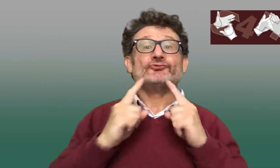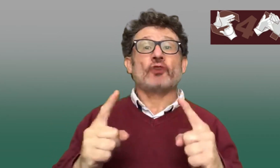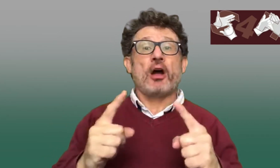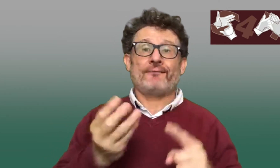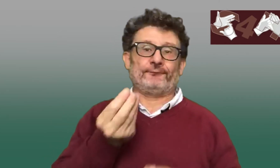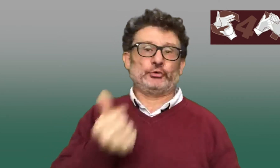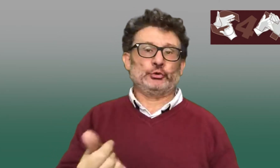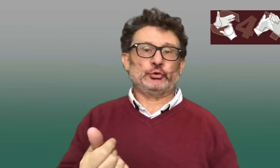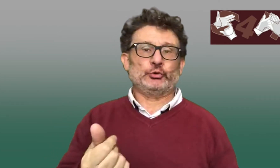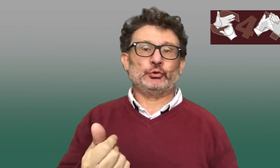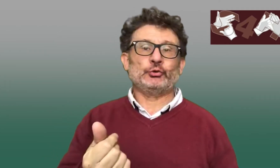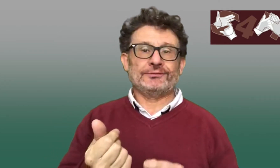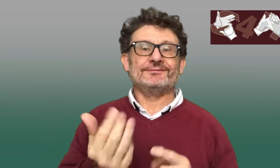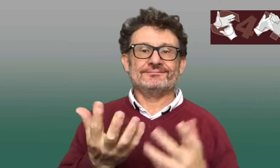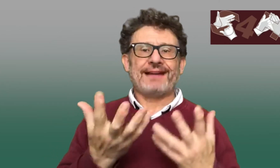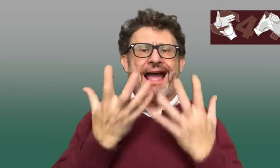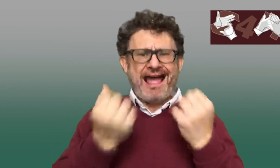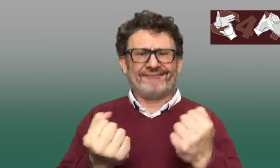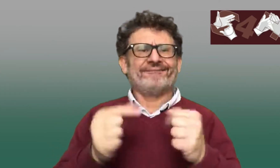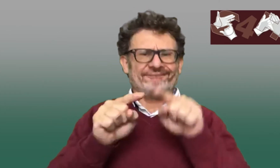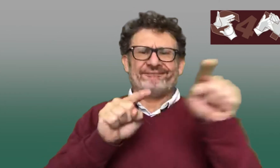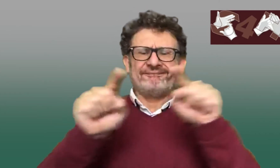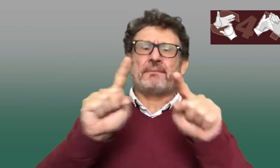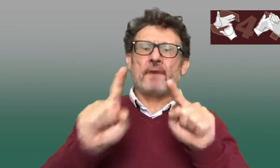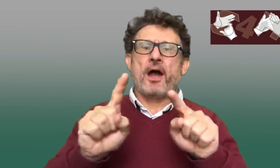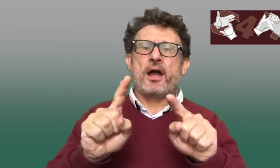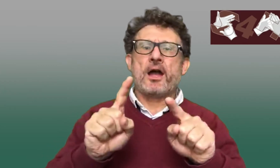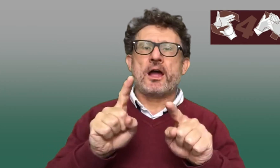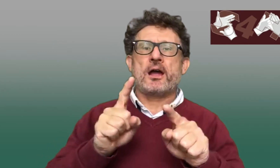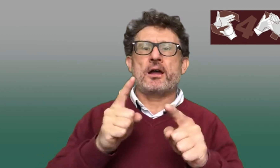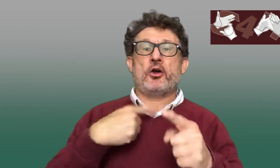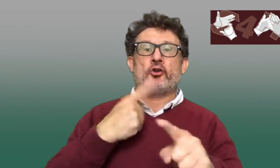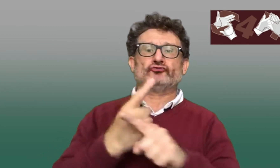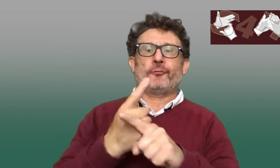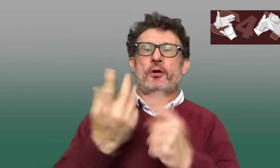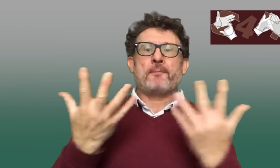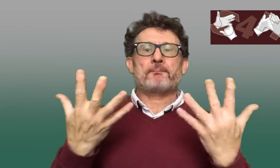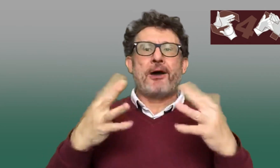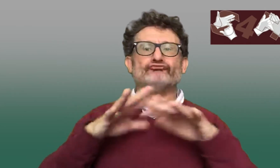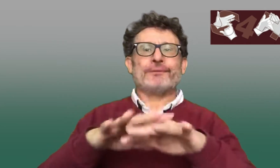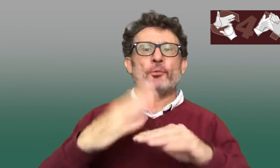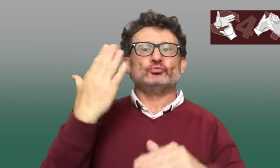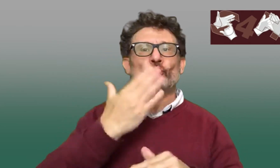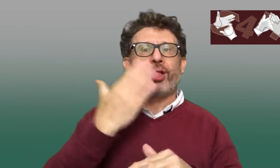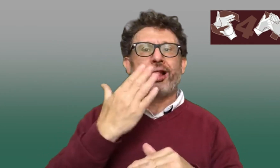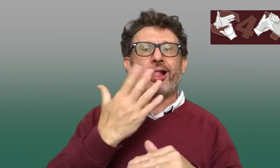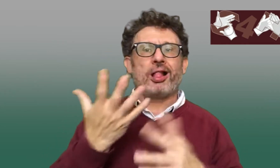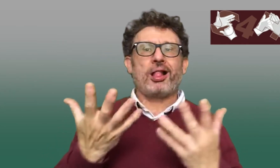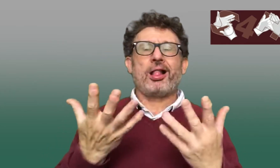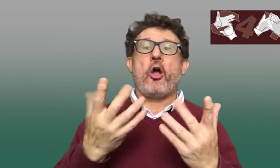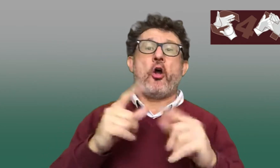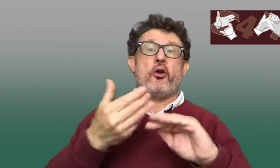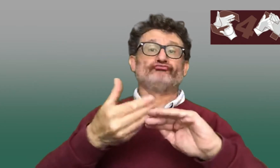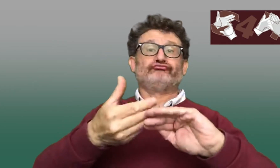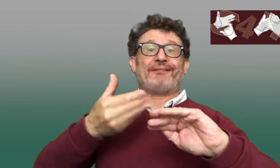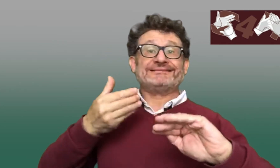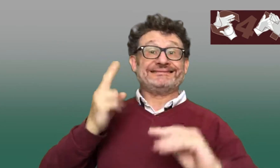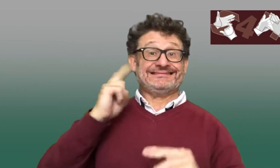It's very, very rare to have deaf teachers that they are about. But we're talking about mainstream schools here or we're talking about in